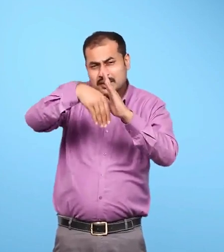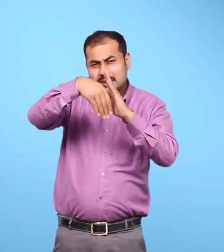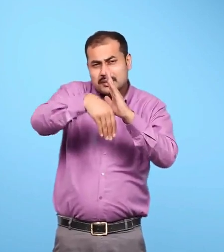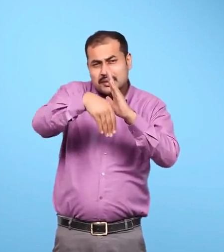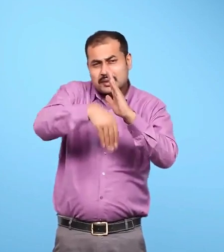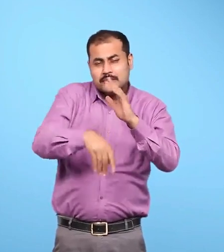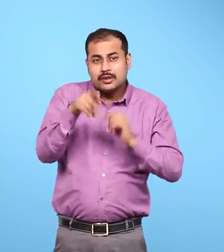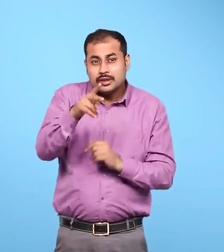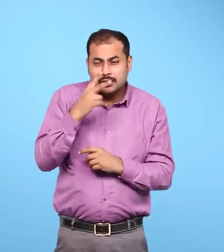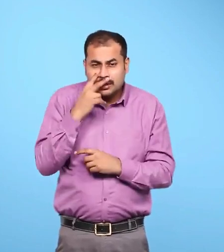22.